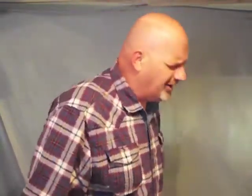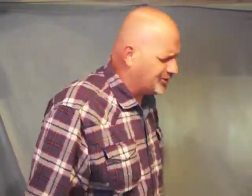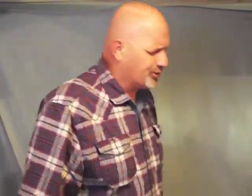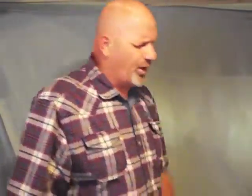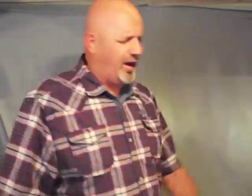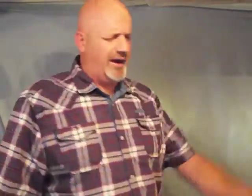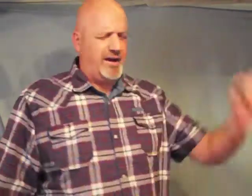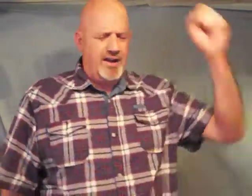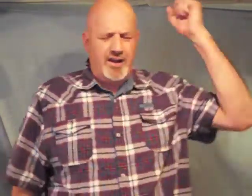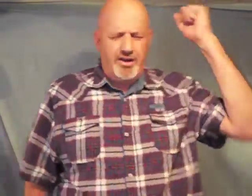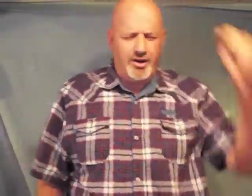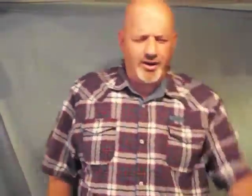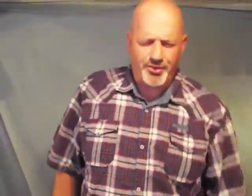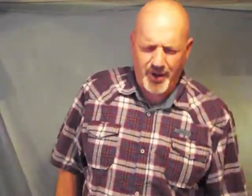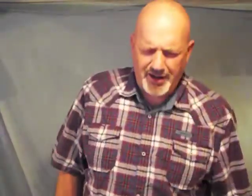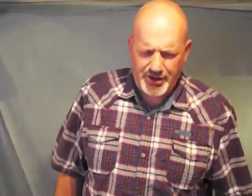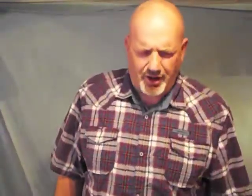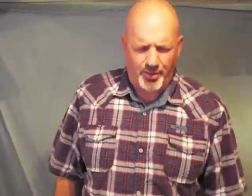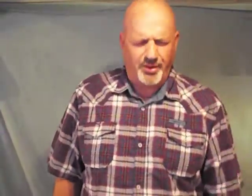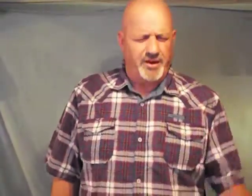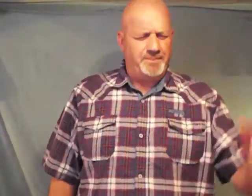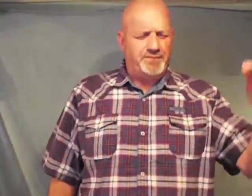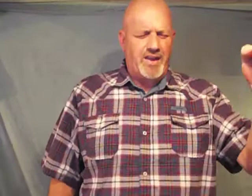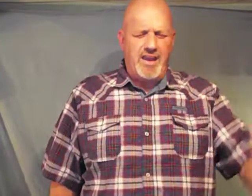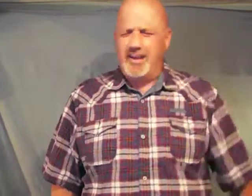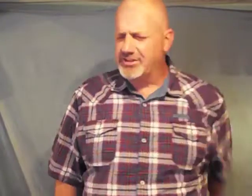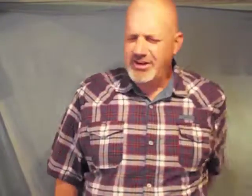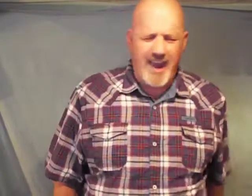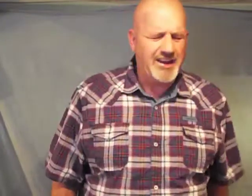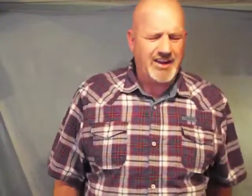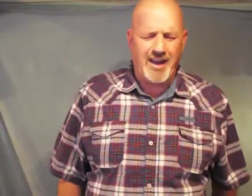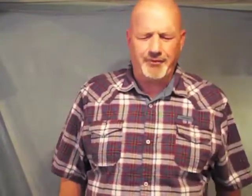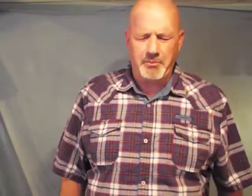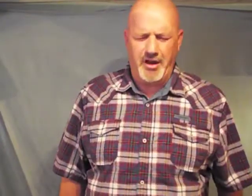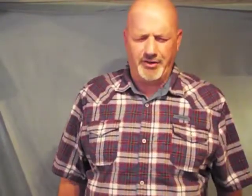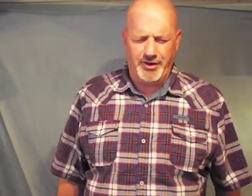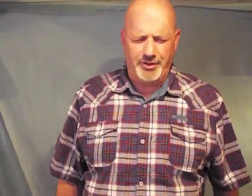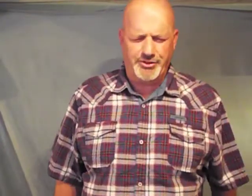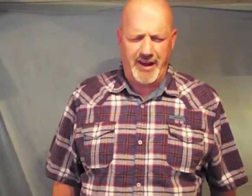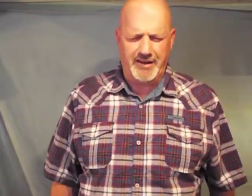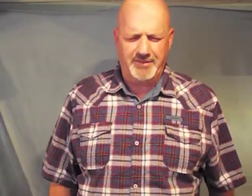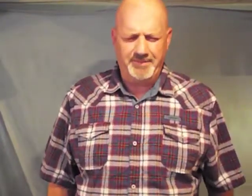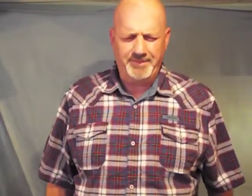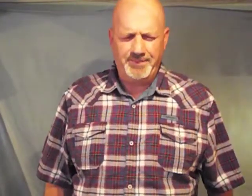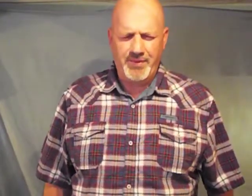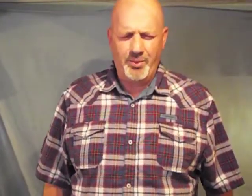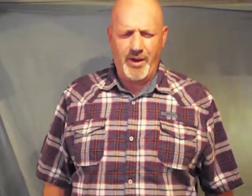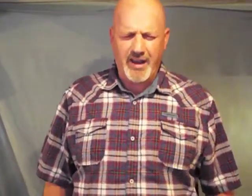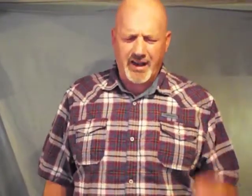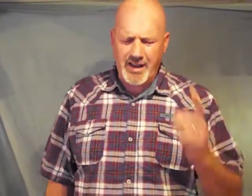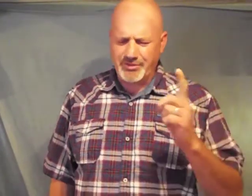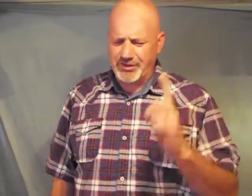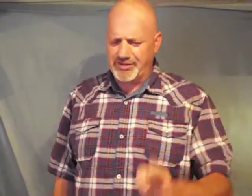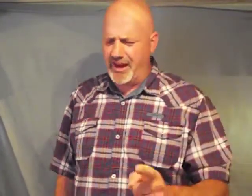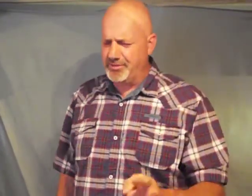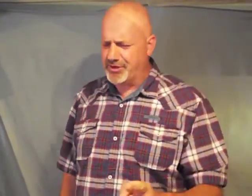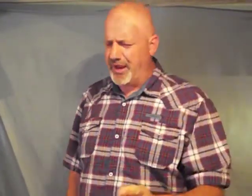destroyed your threshold is yanked out from under you Satan when it comes to same-sex